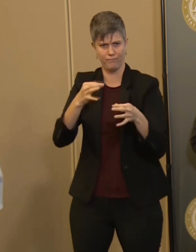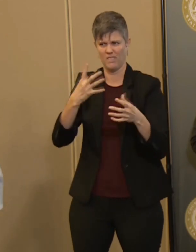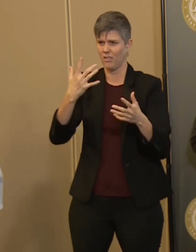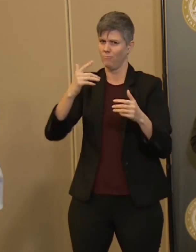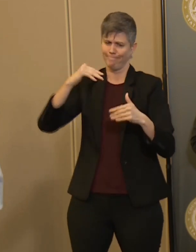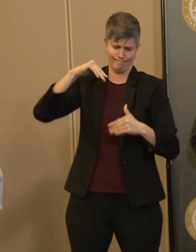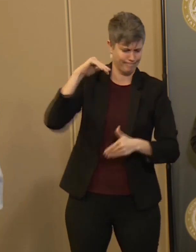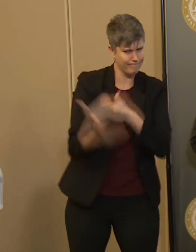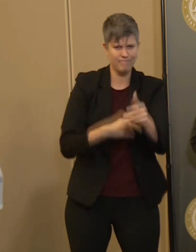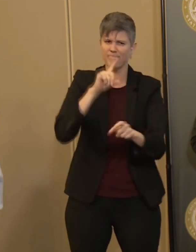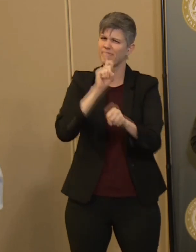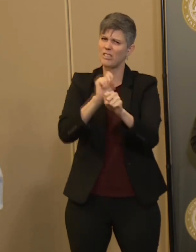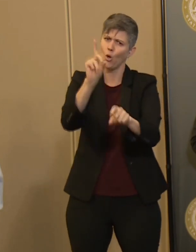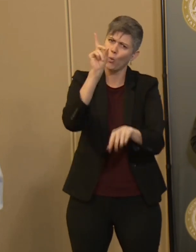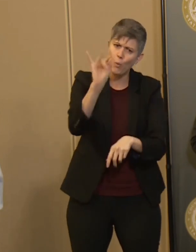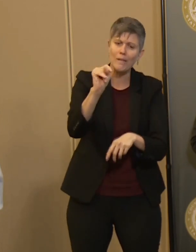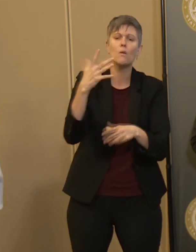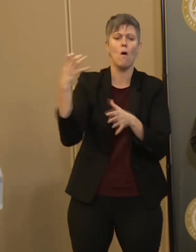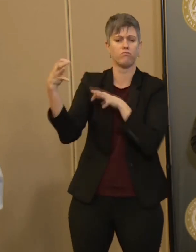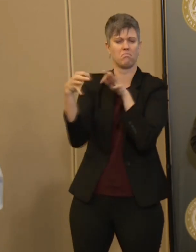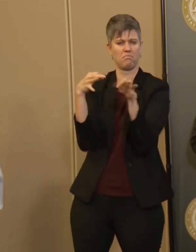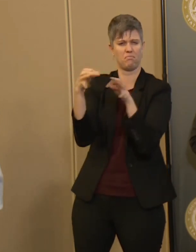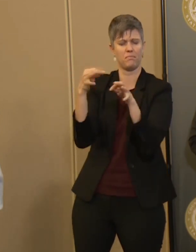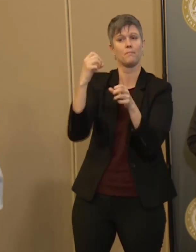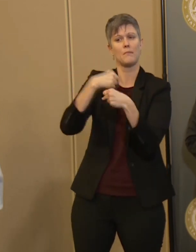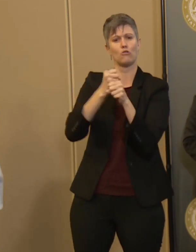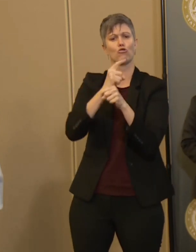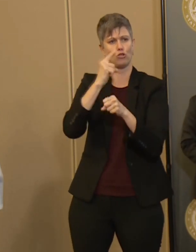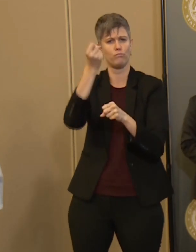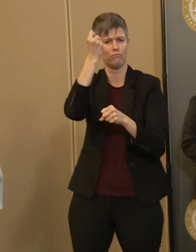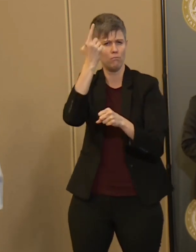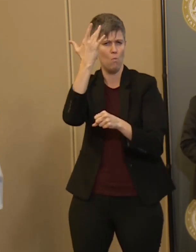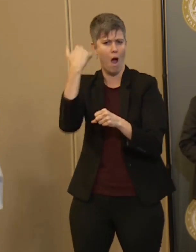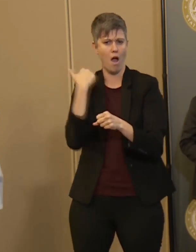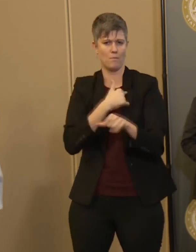so that folks can stay home and stay safe. Dr. Escott.